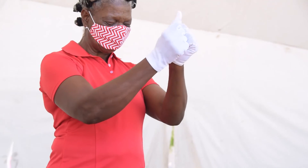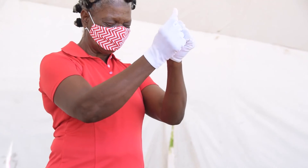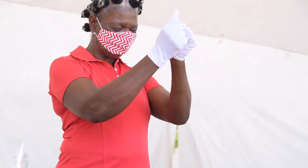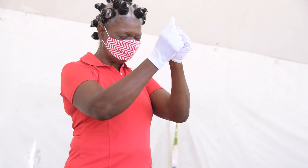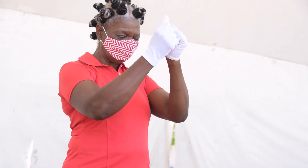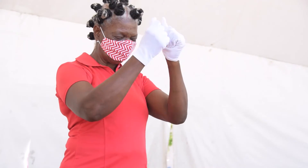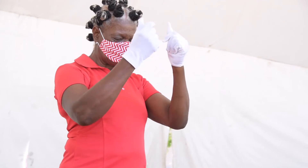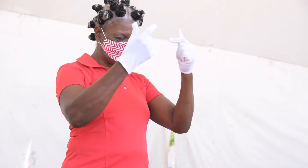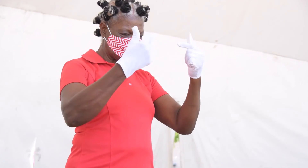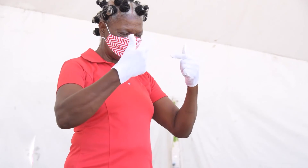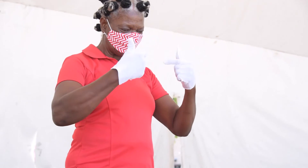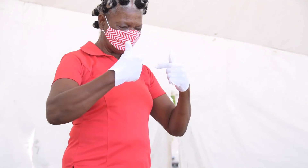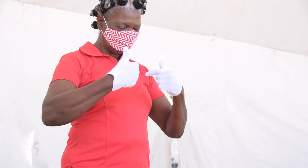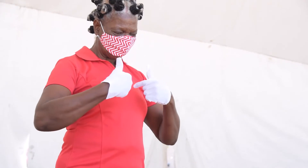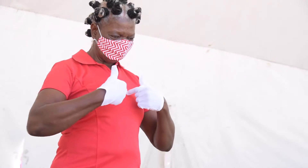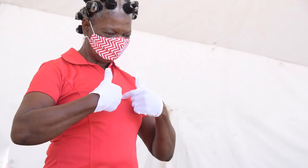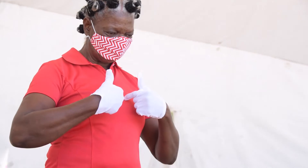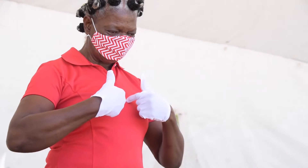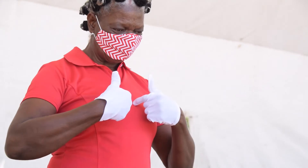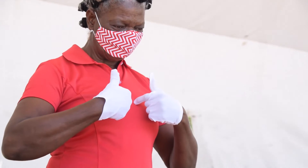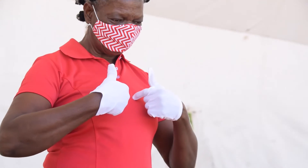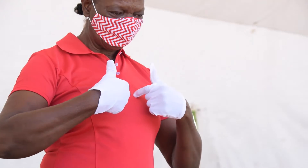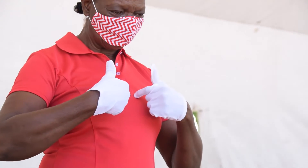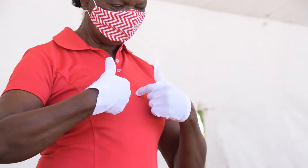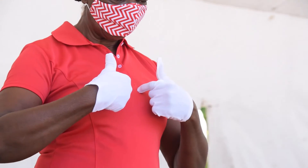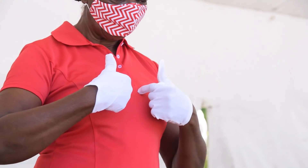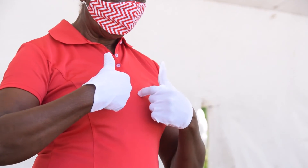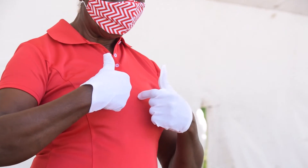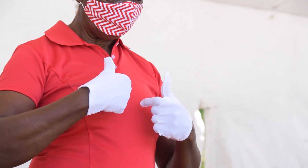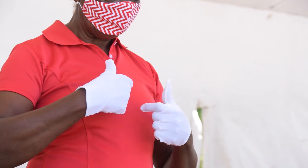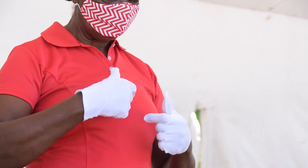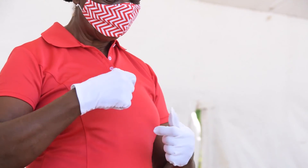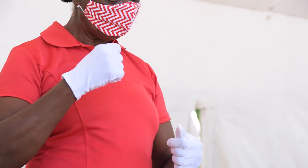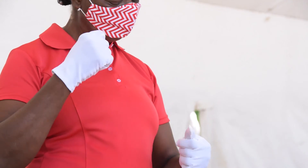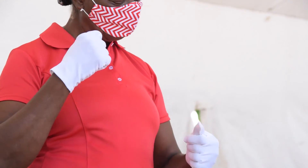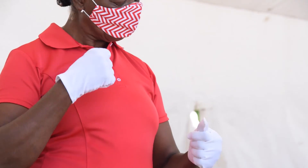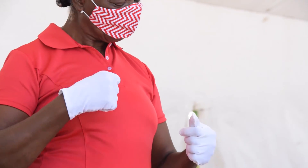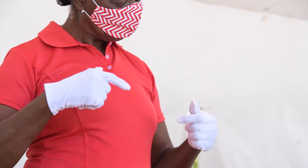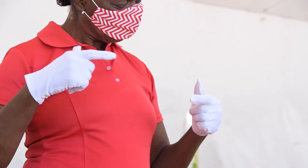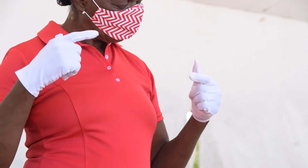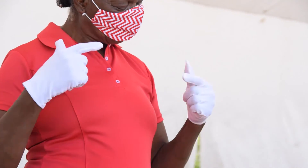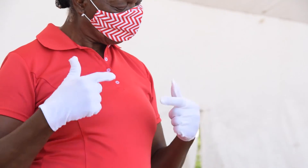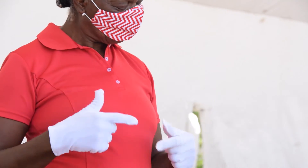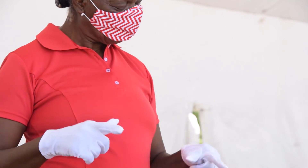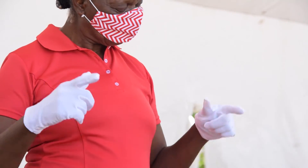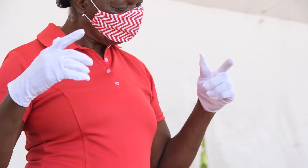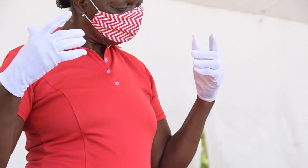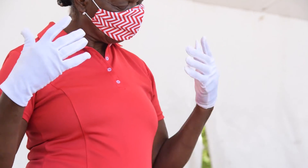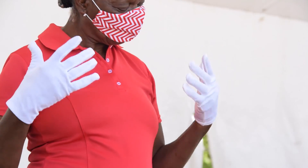me May there be there